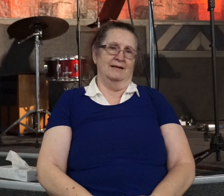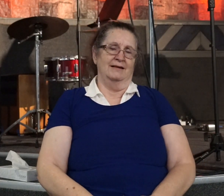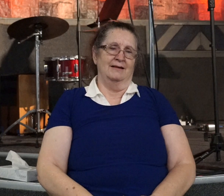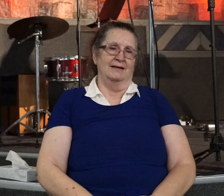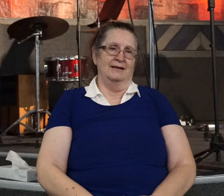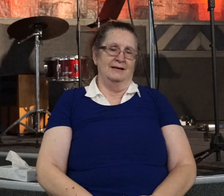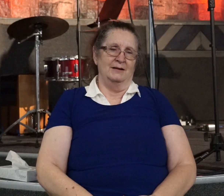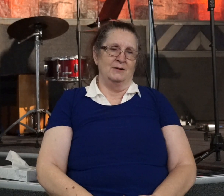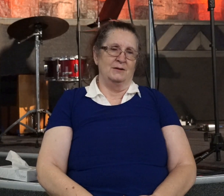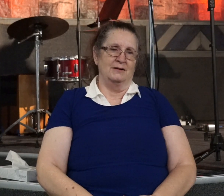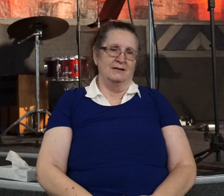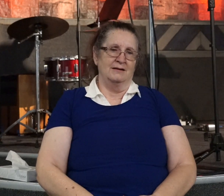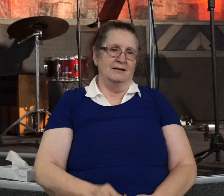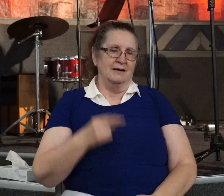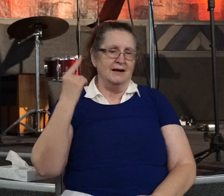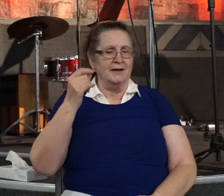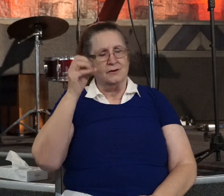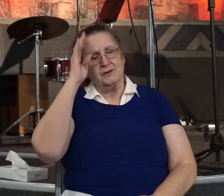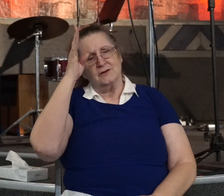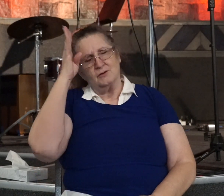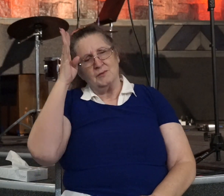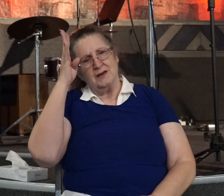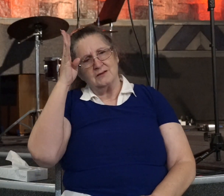I can only imagine how Saul felt.